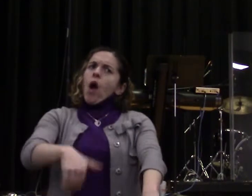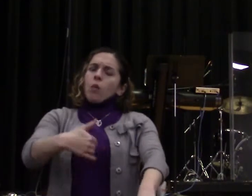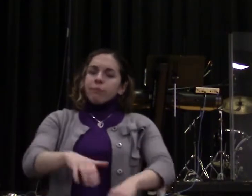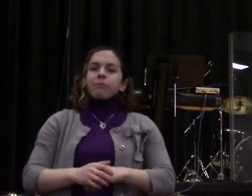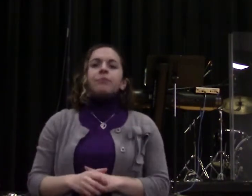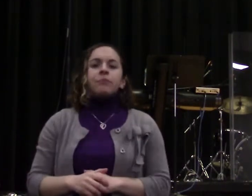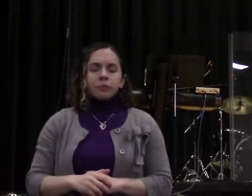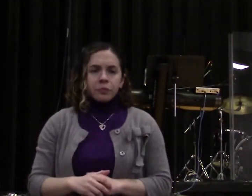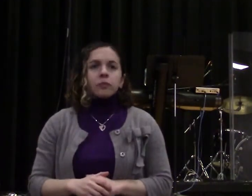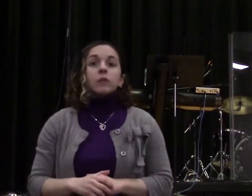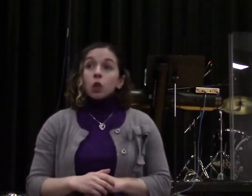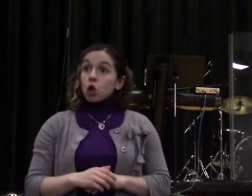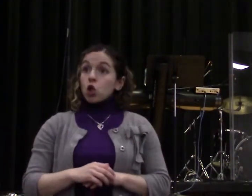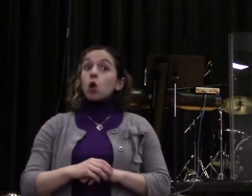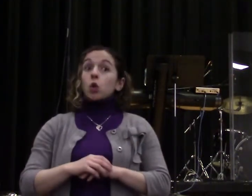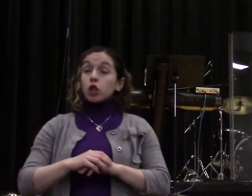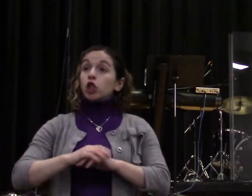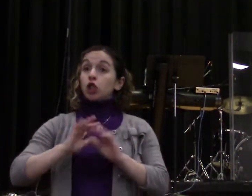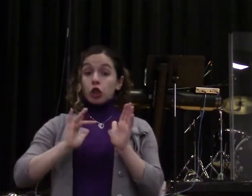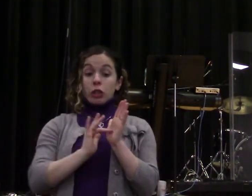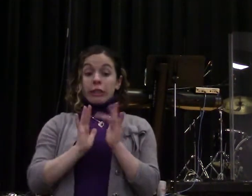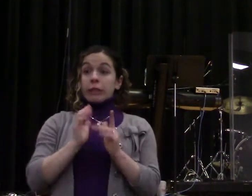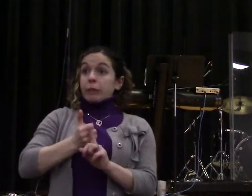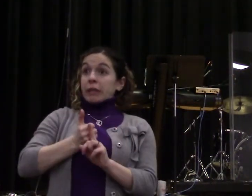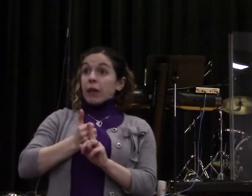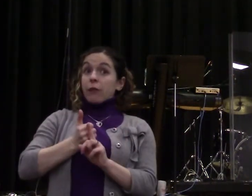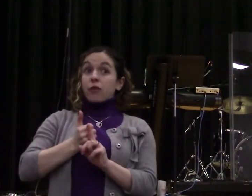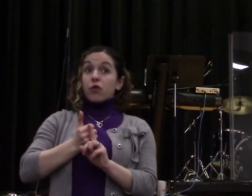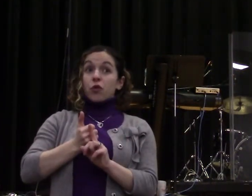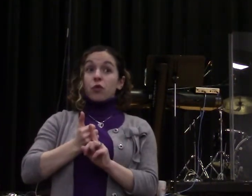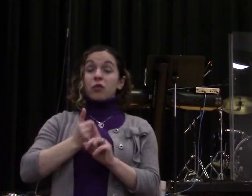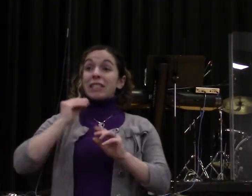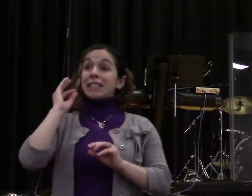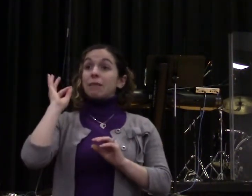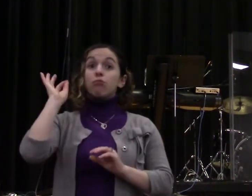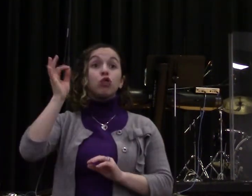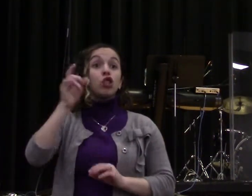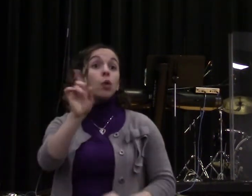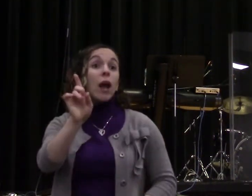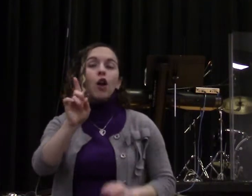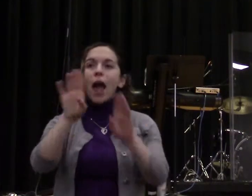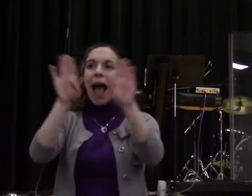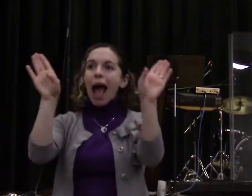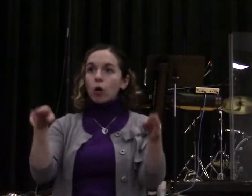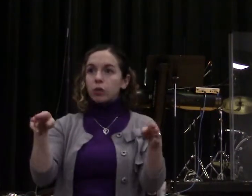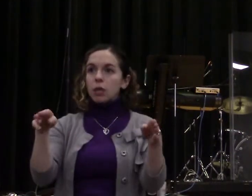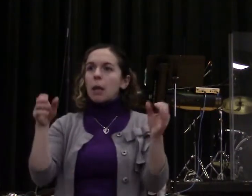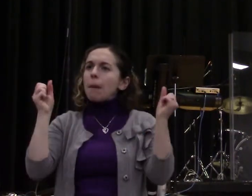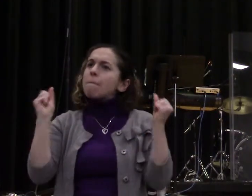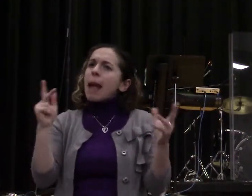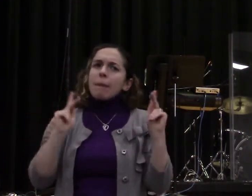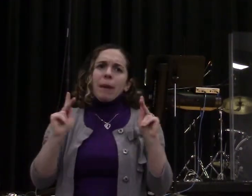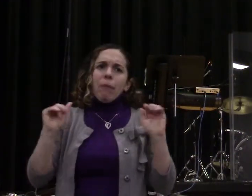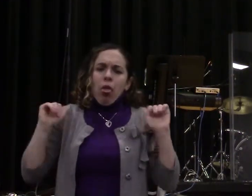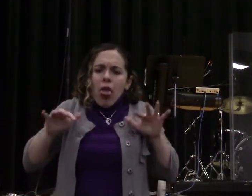Jesus is teaching in a house, and it's a packed house. It's crammed to the gill. Now,